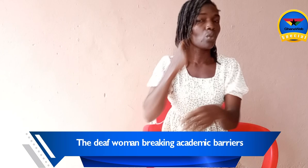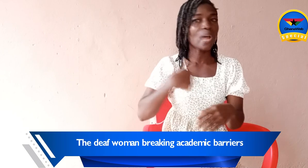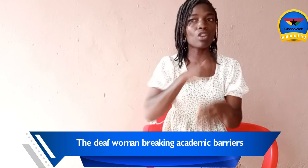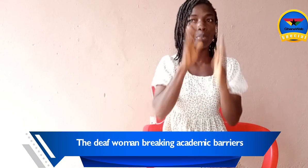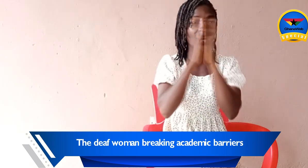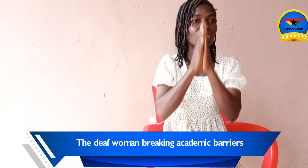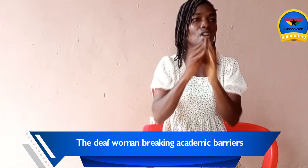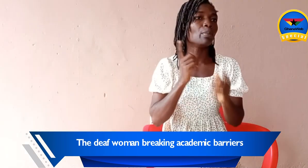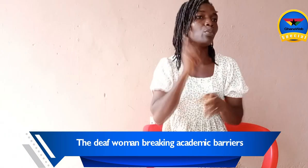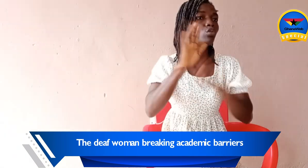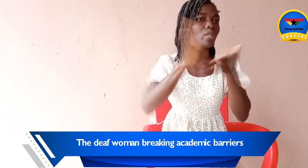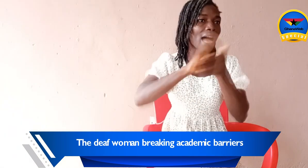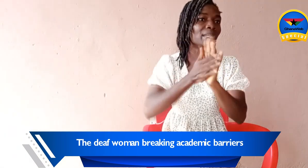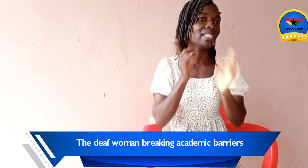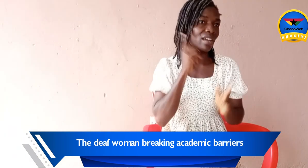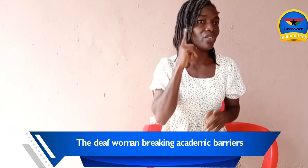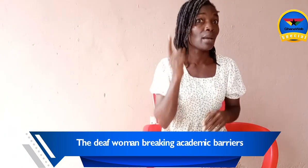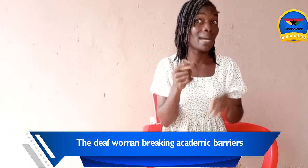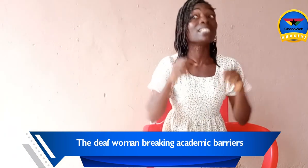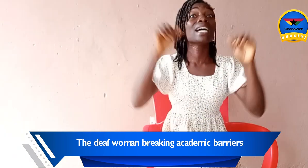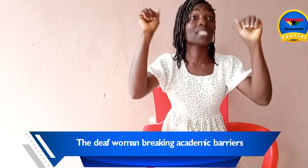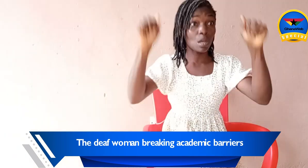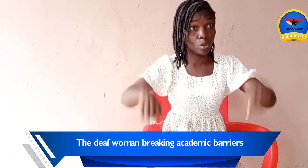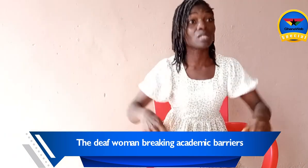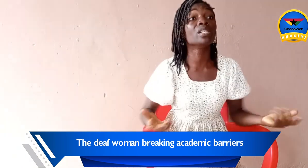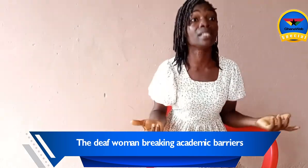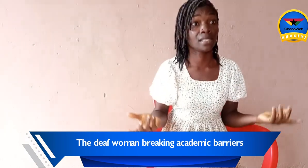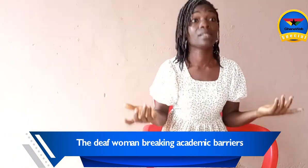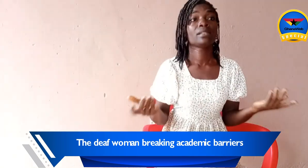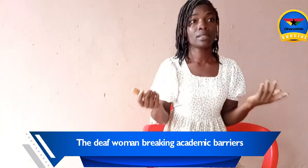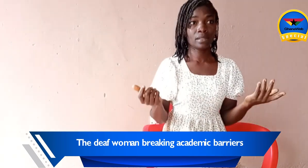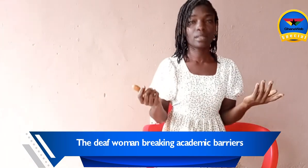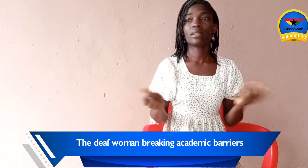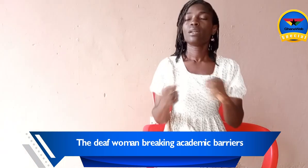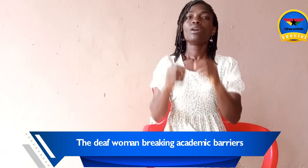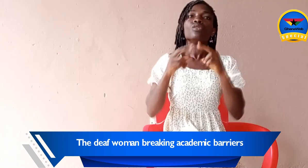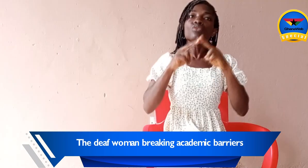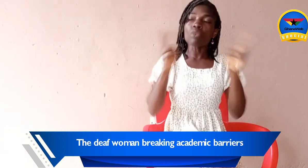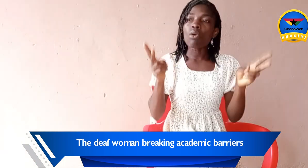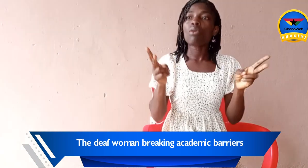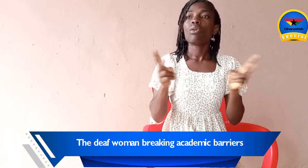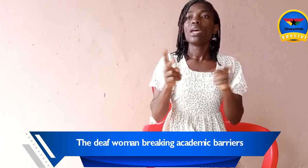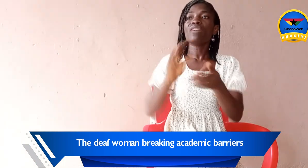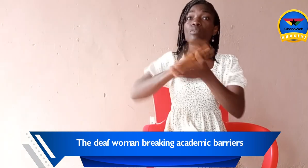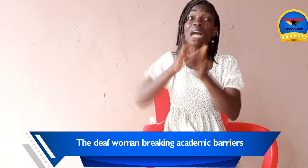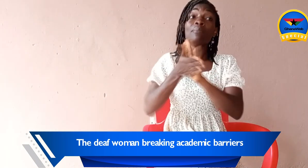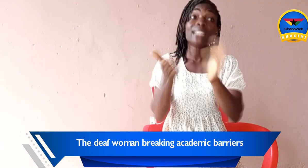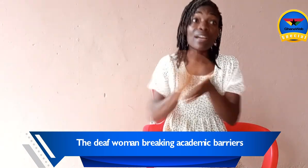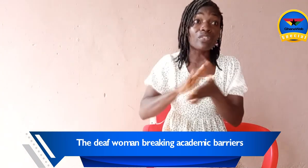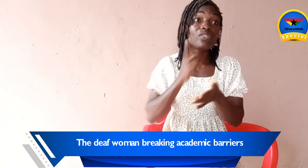not praying for people to become deaf. But that is a possibility. So, if you become deaf and you